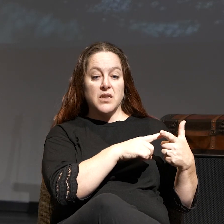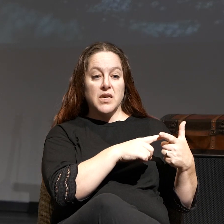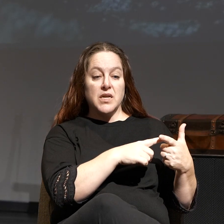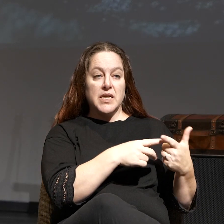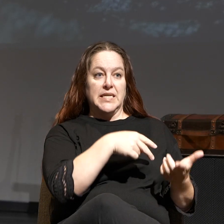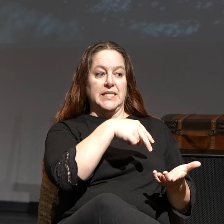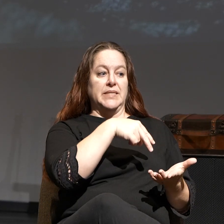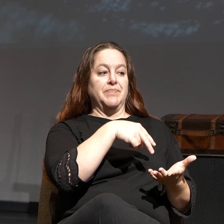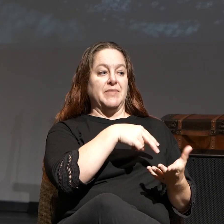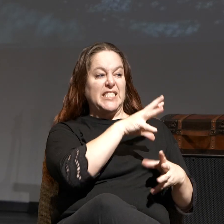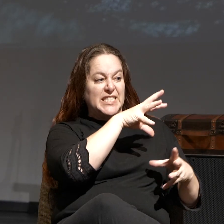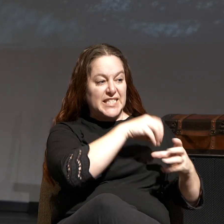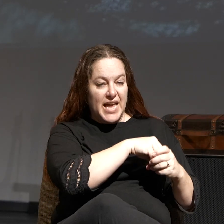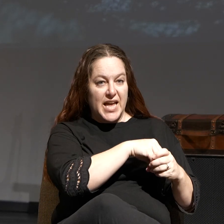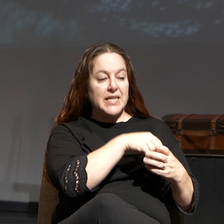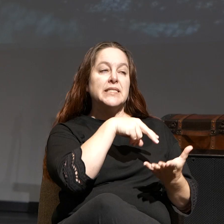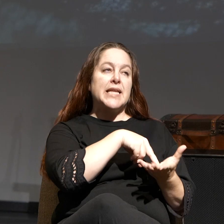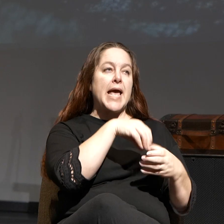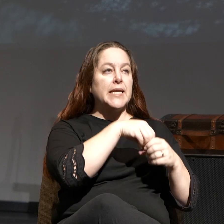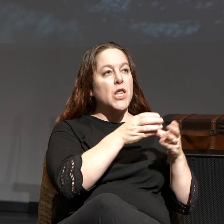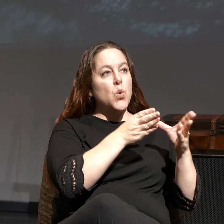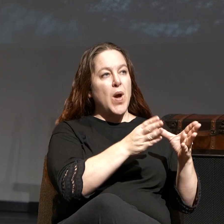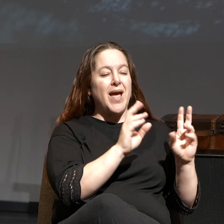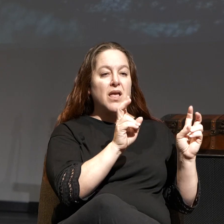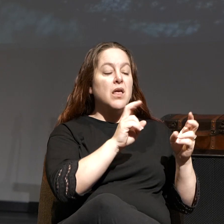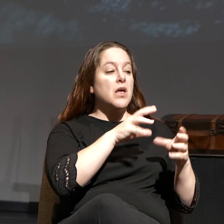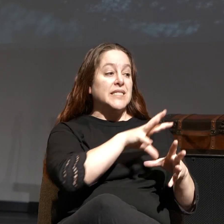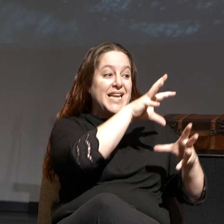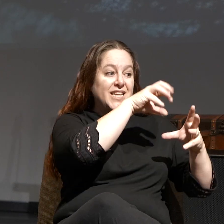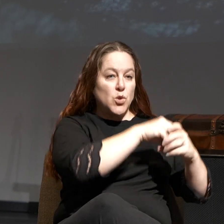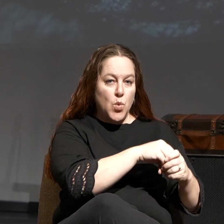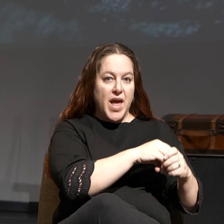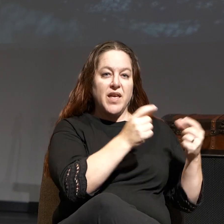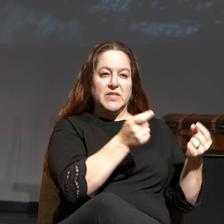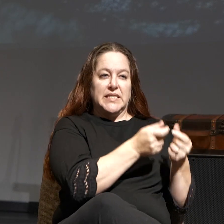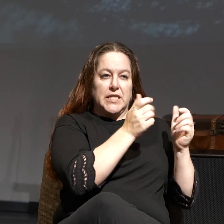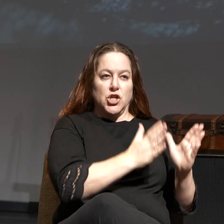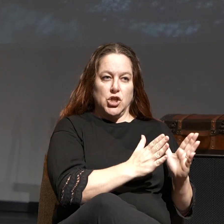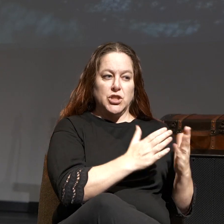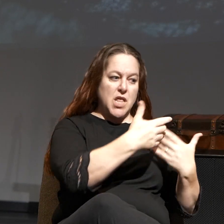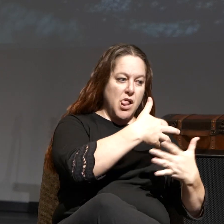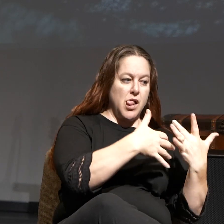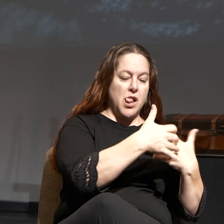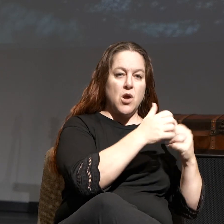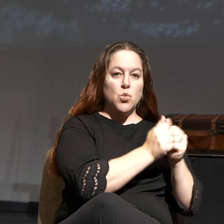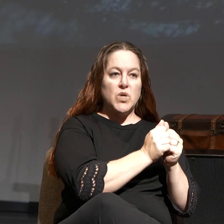standing in the way of sinners. Hanging out with sinners is literally what He's saying.